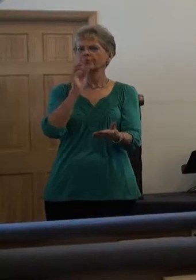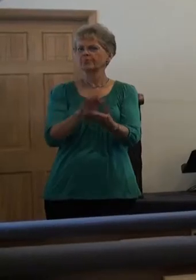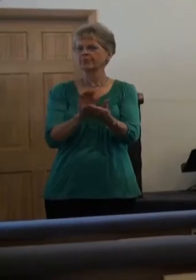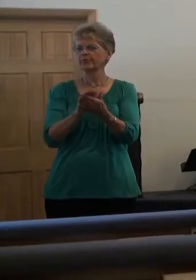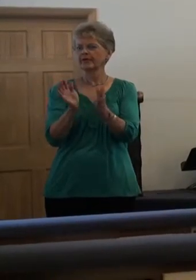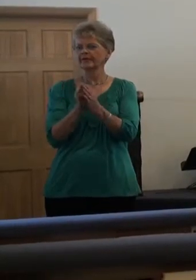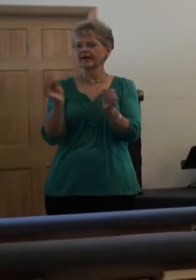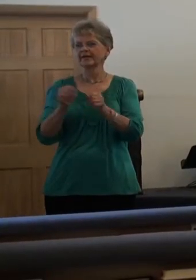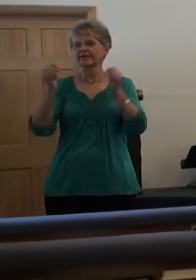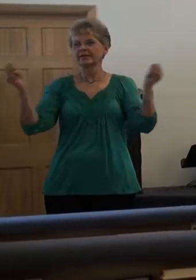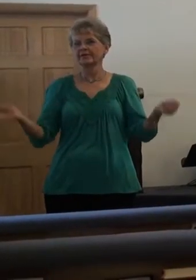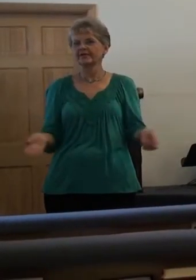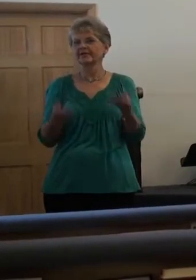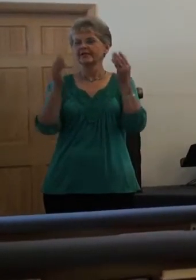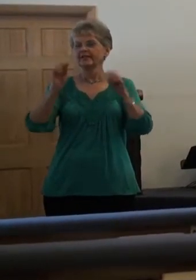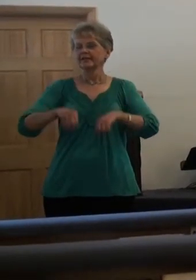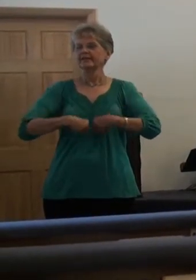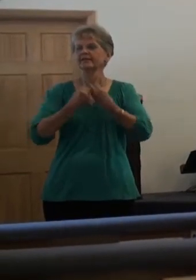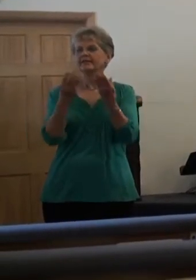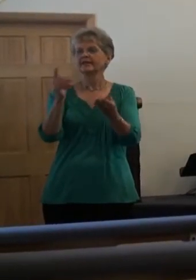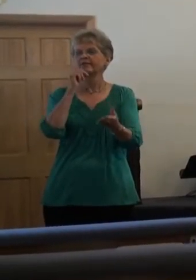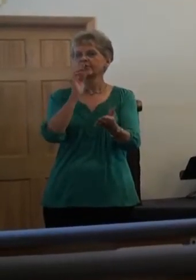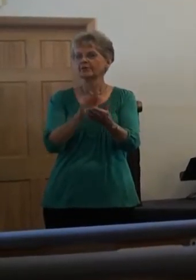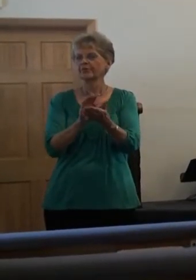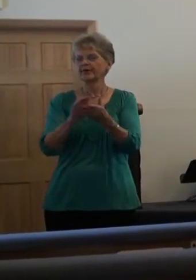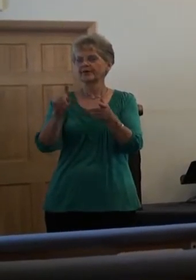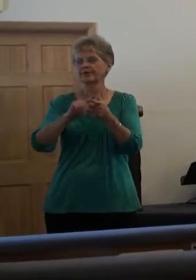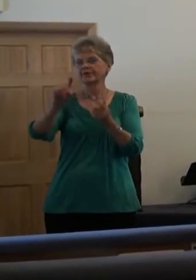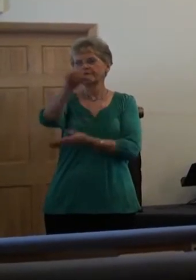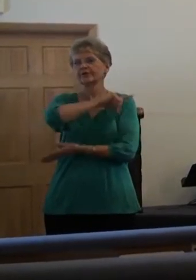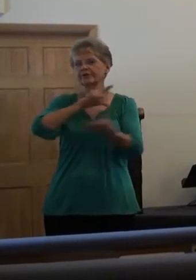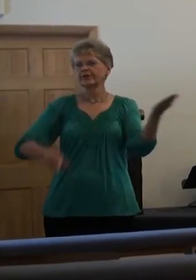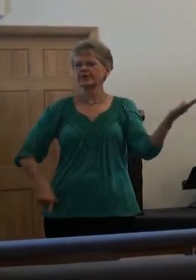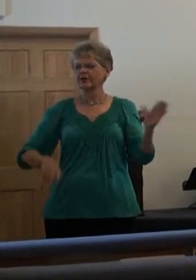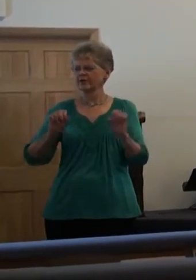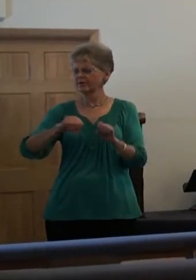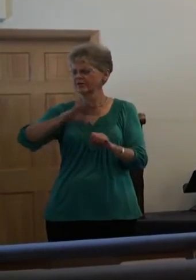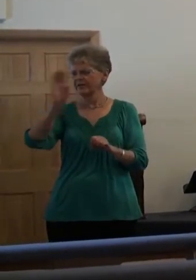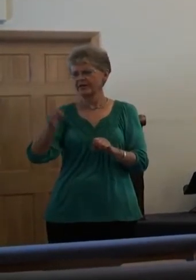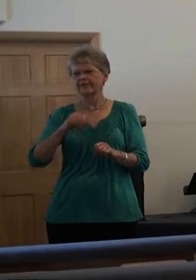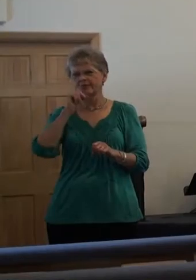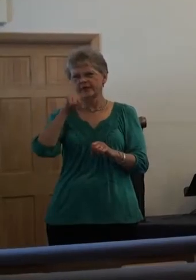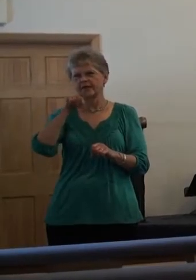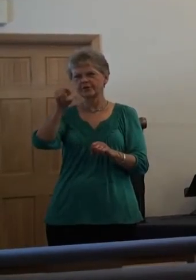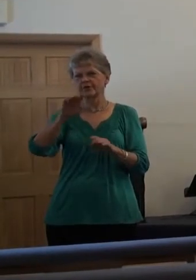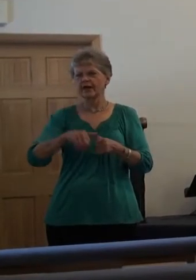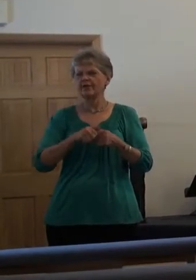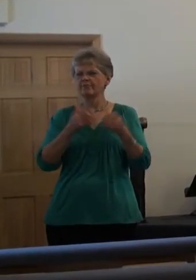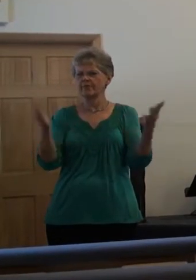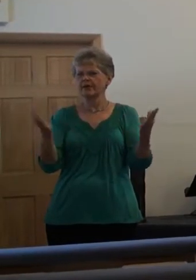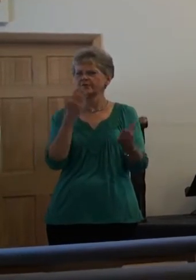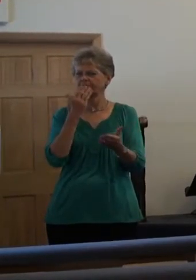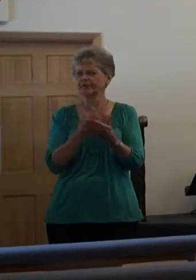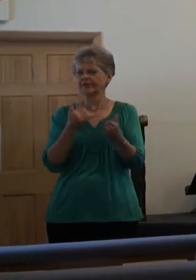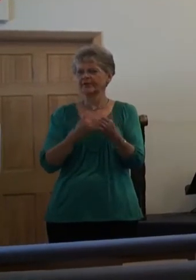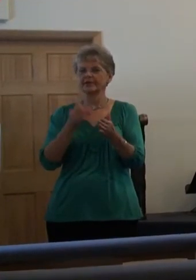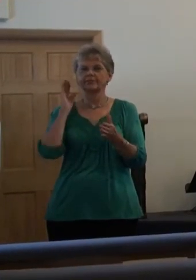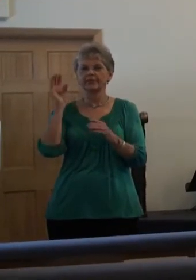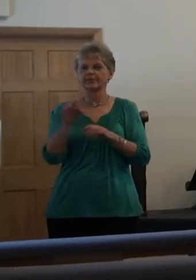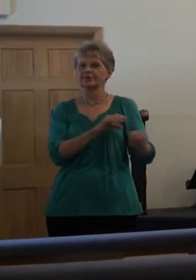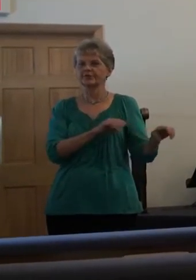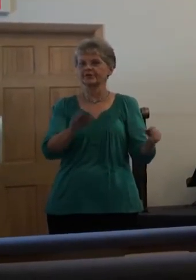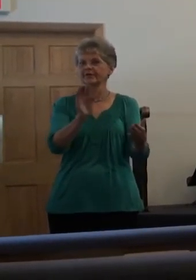you a praise to the baby? I can never tell you just how much I hear that it's gone Did you sing a loud